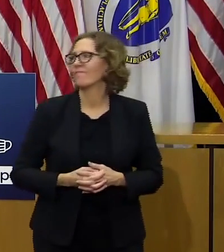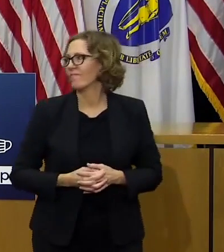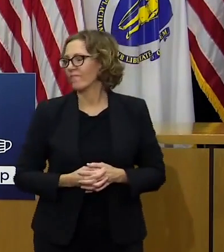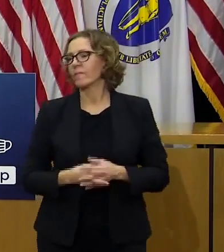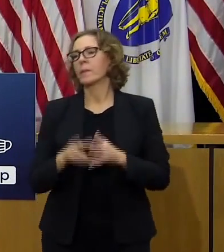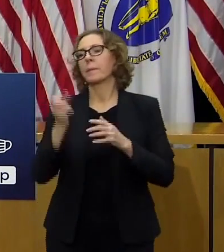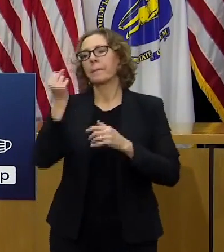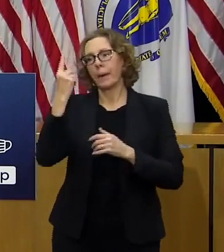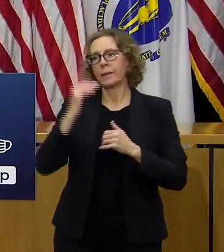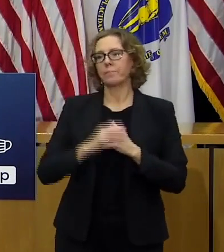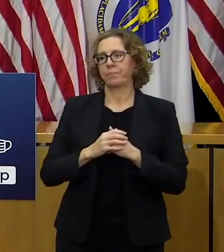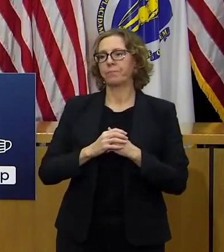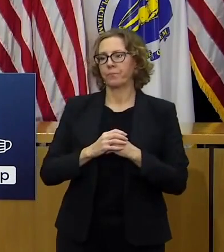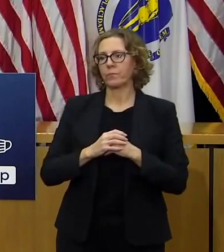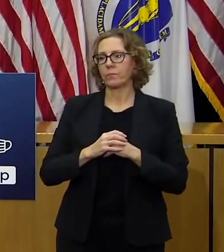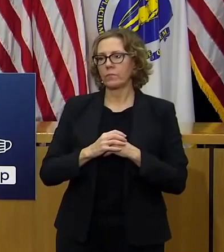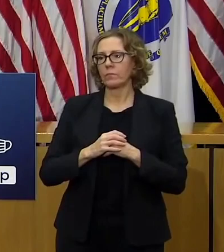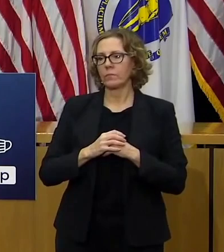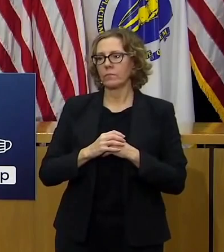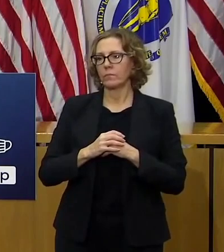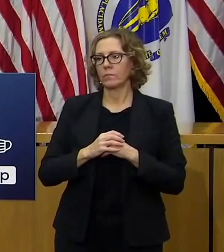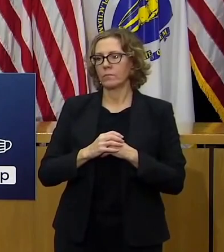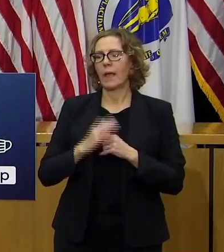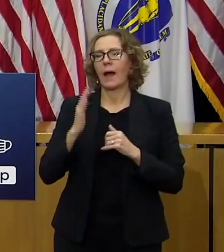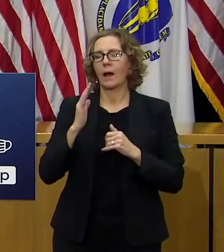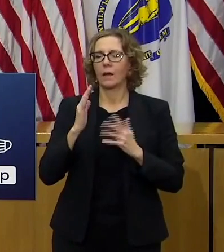but i think to lay this whole thing off on restaurants